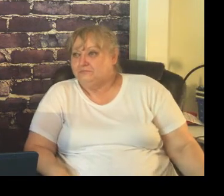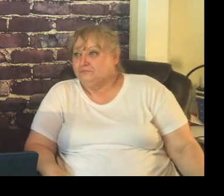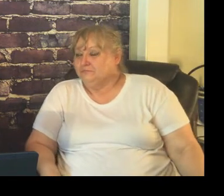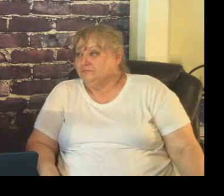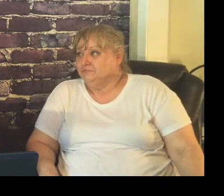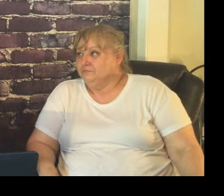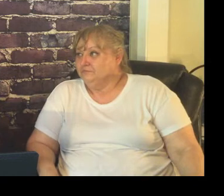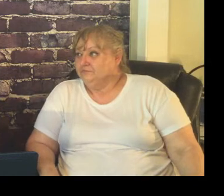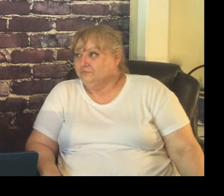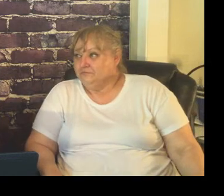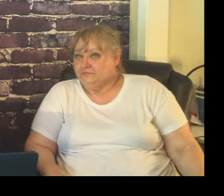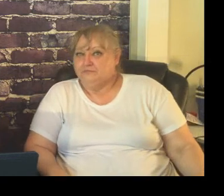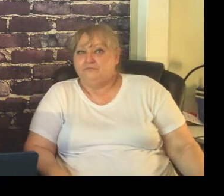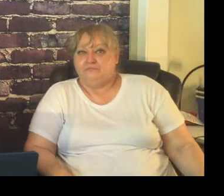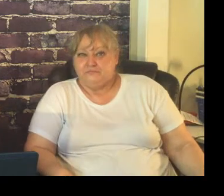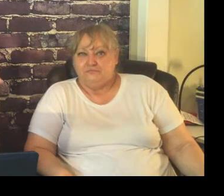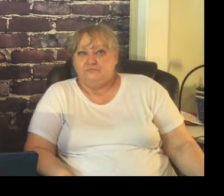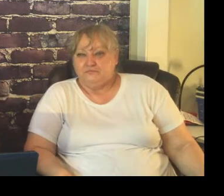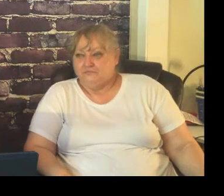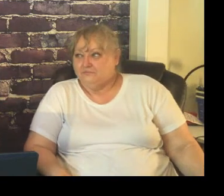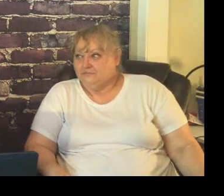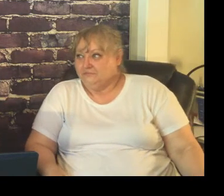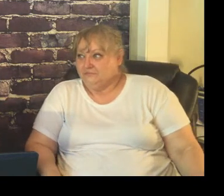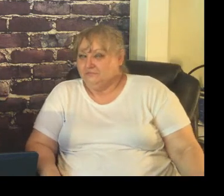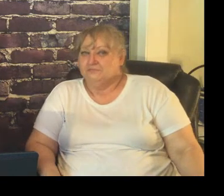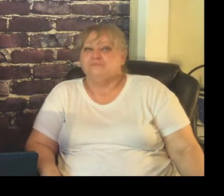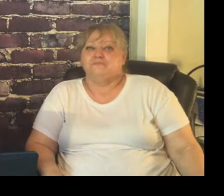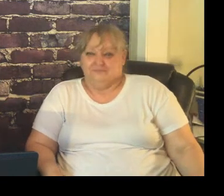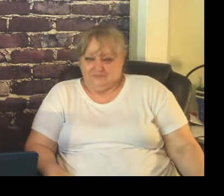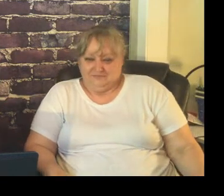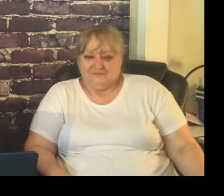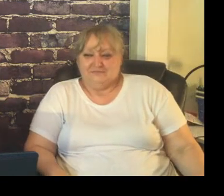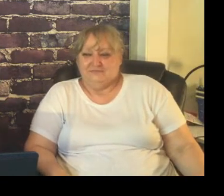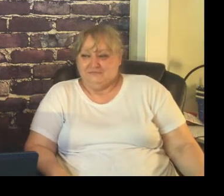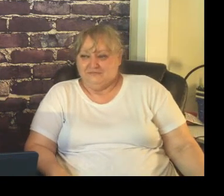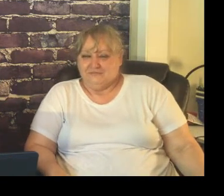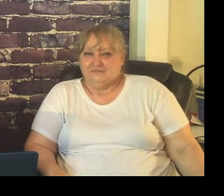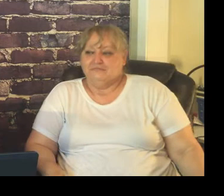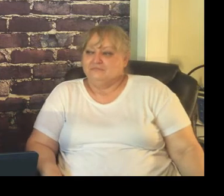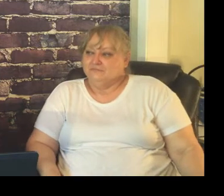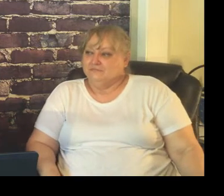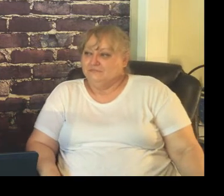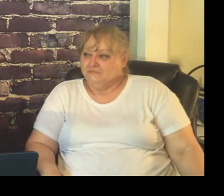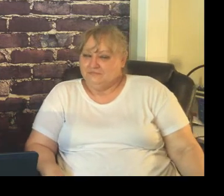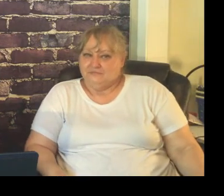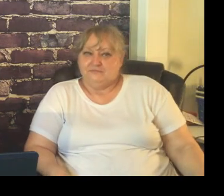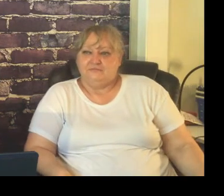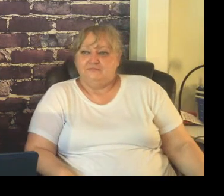play a game with them where they had to tell me their name and they had to tell three things about themselves and I took it upon myself to